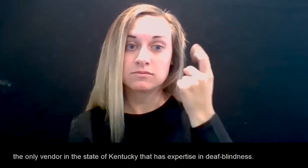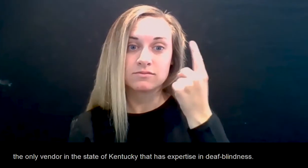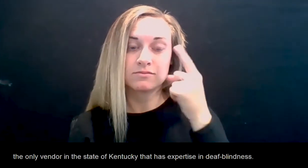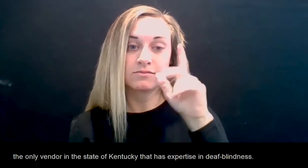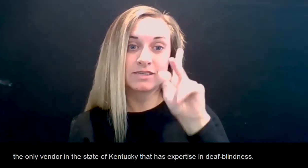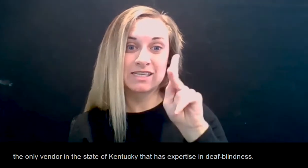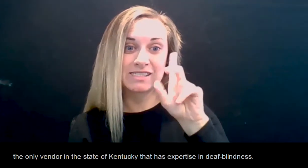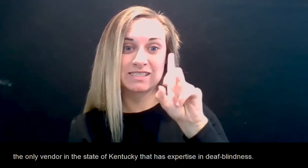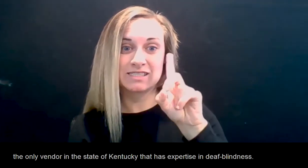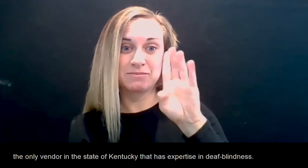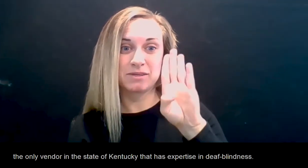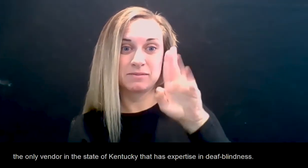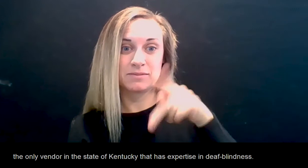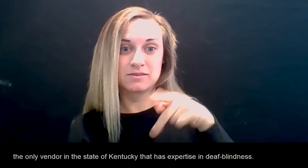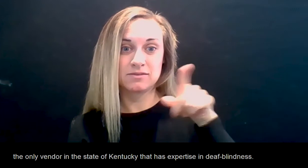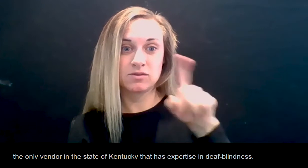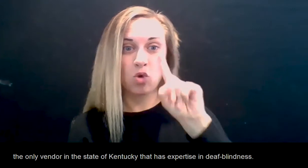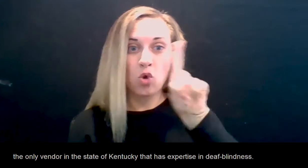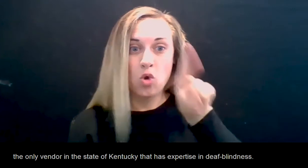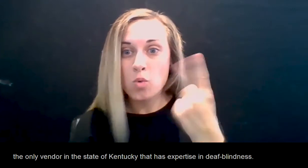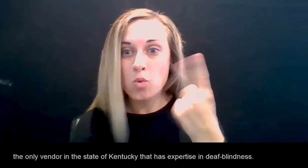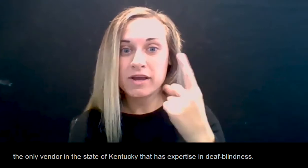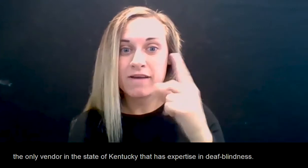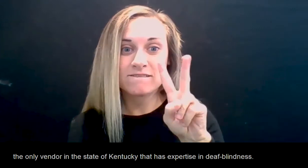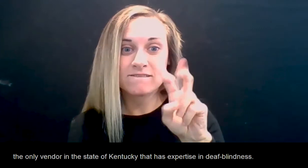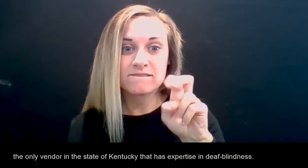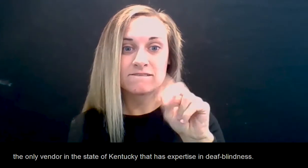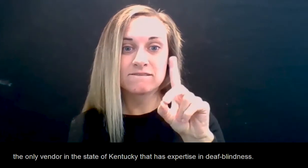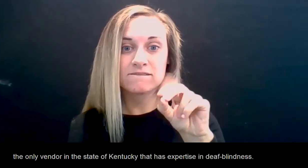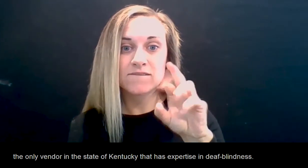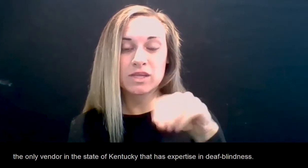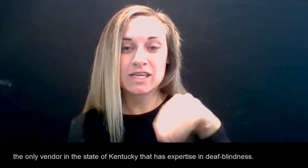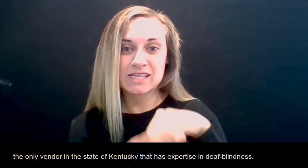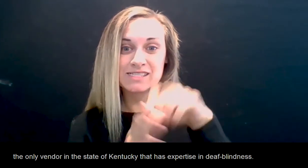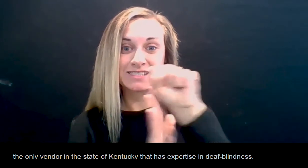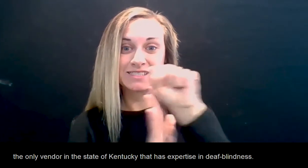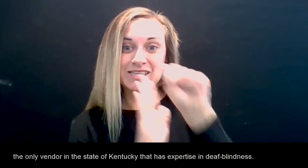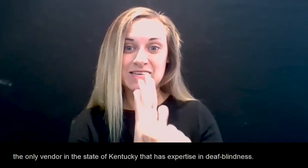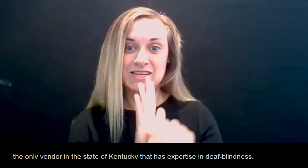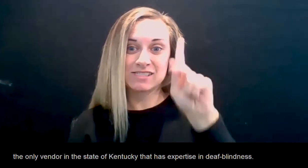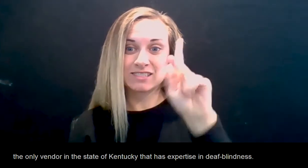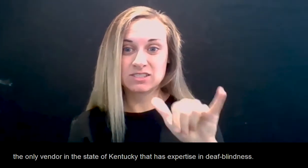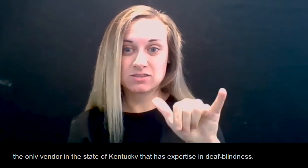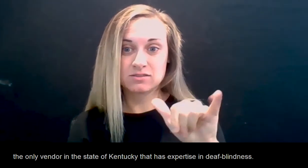the only vendor in the state of Kentucky that has